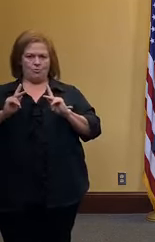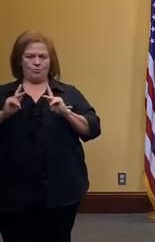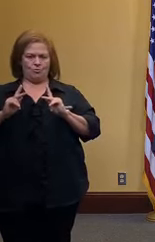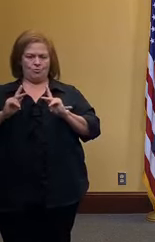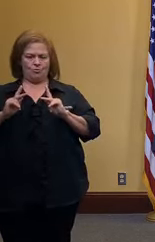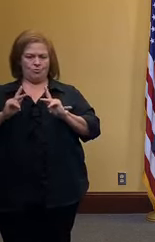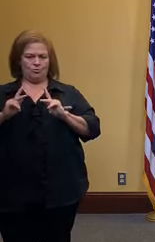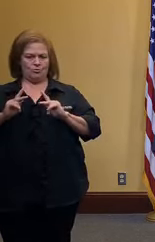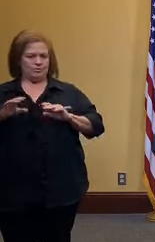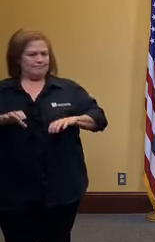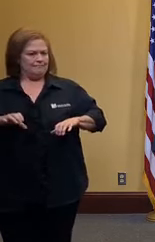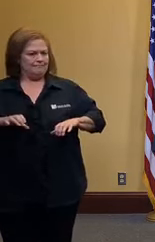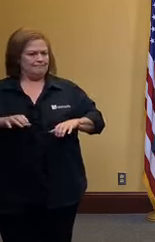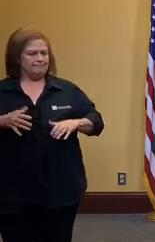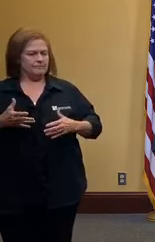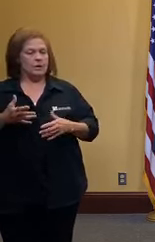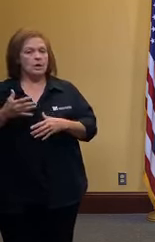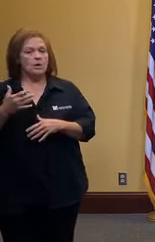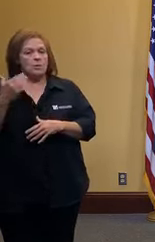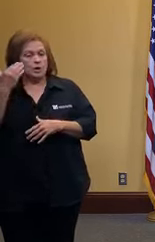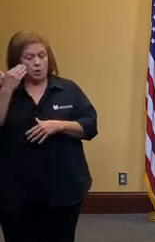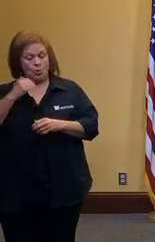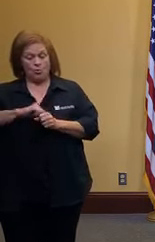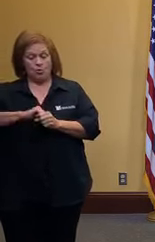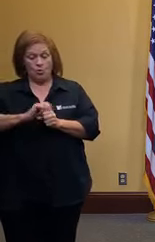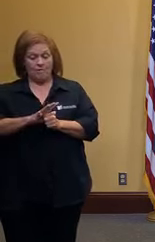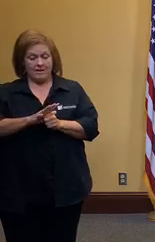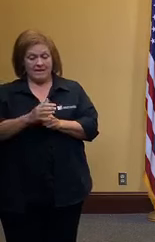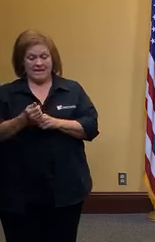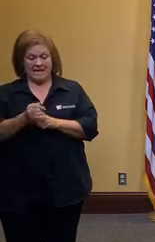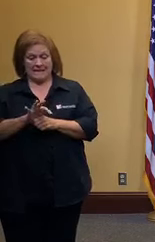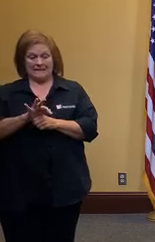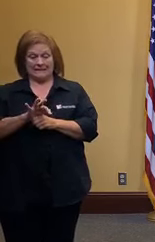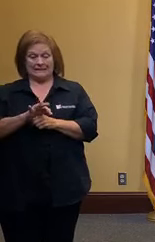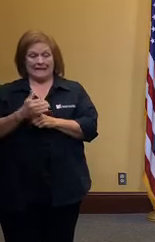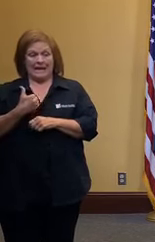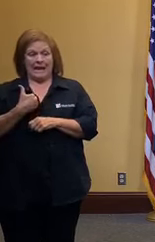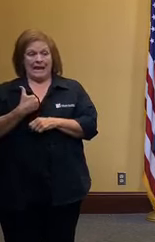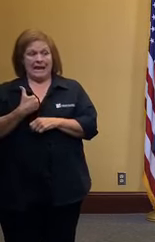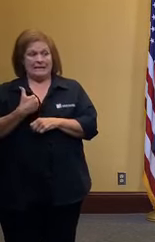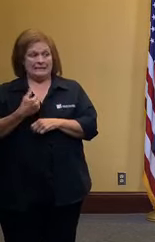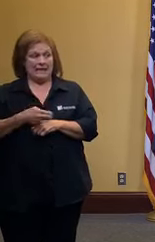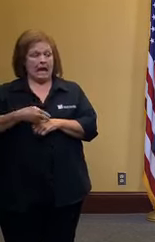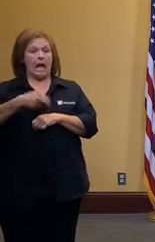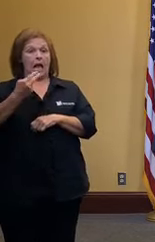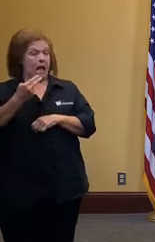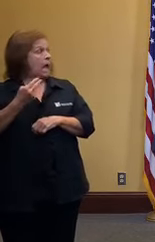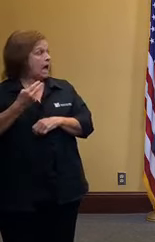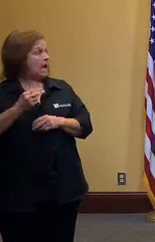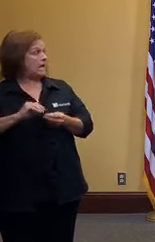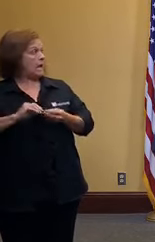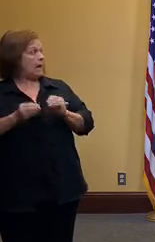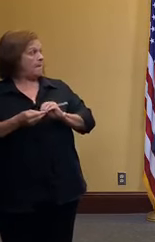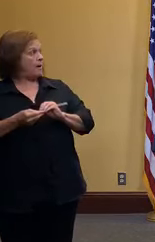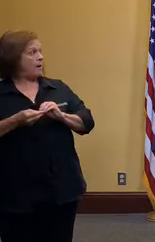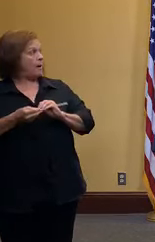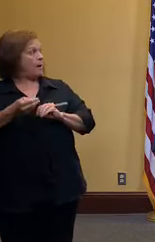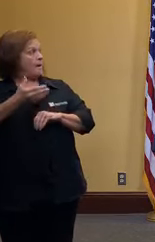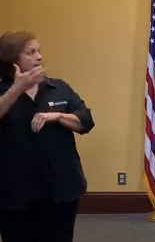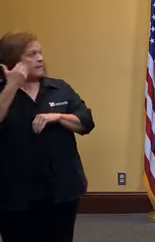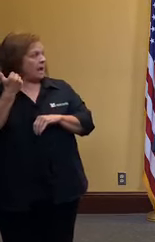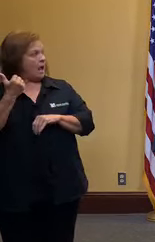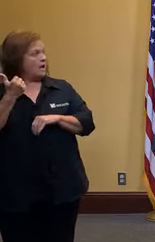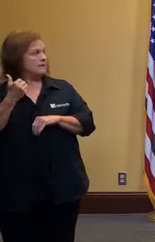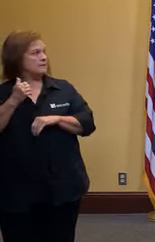talking about human behavior we know that covid19 has a high r-naught or reproduction number because how